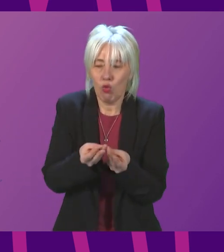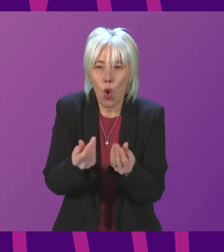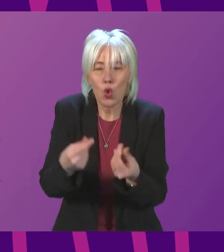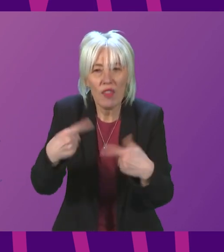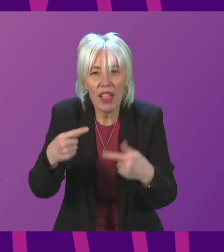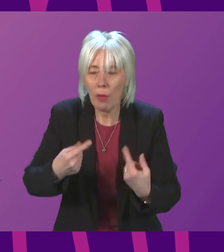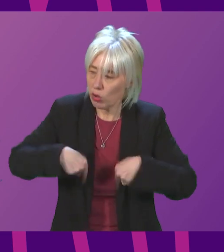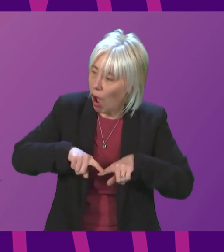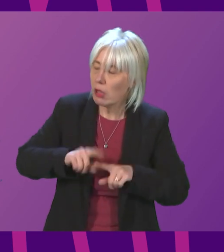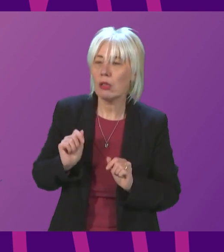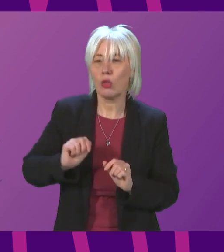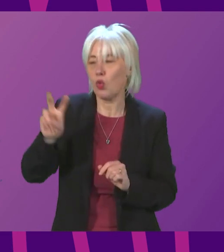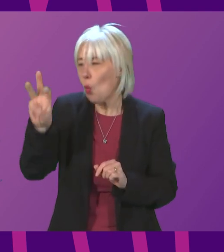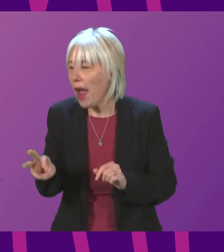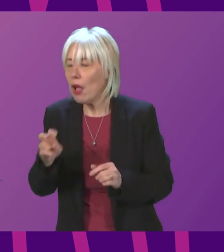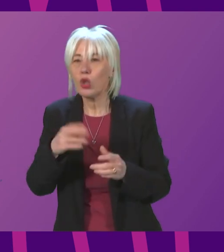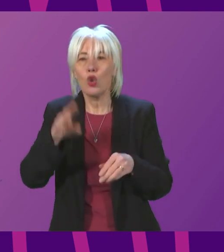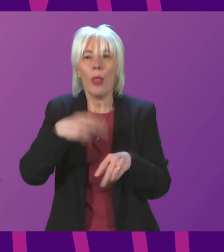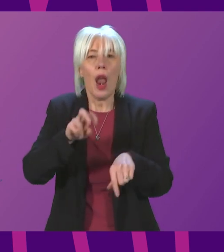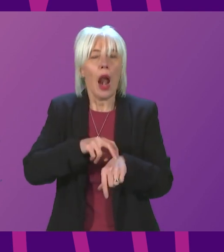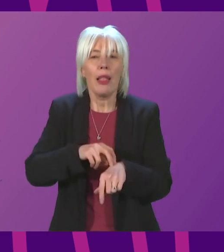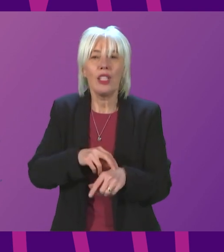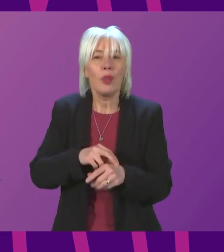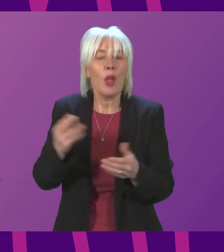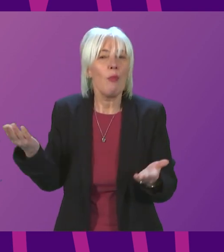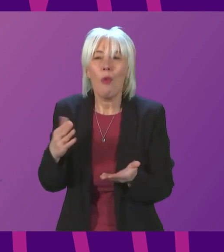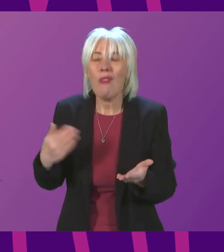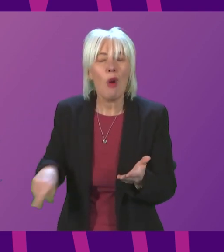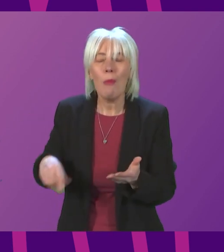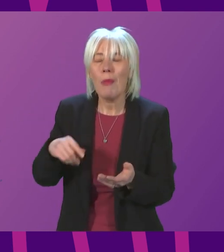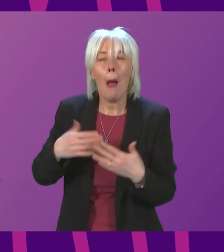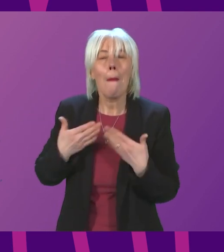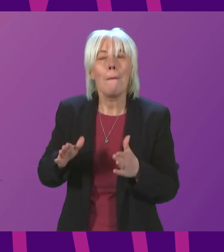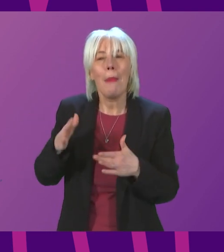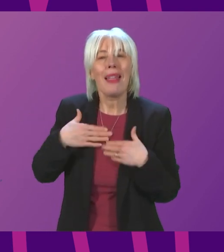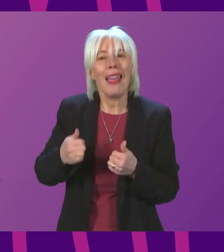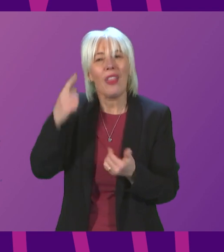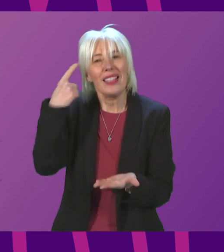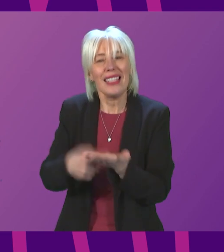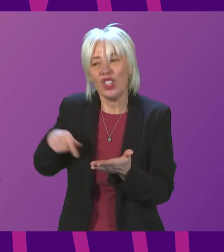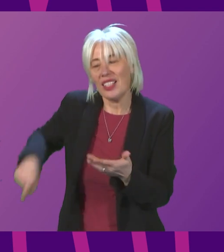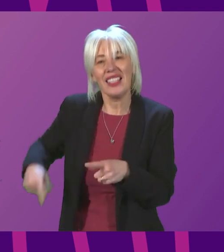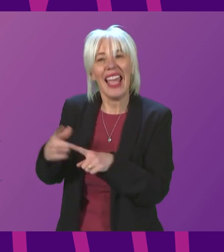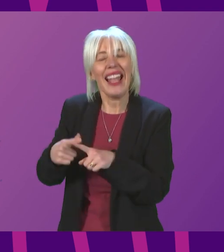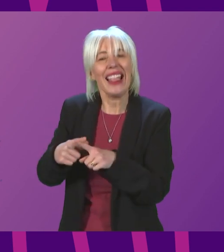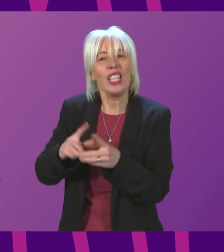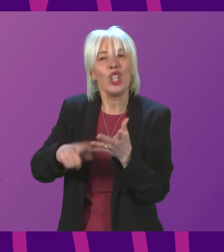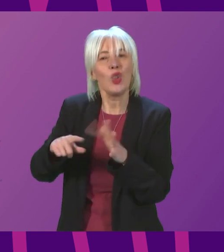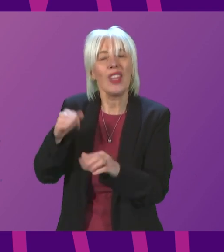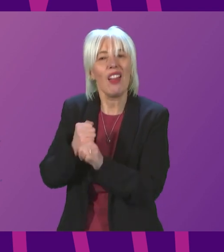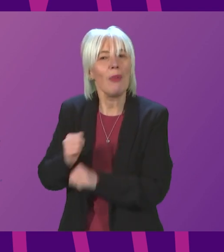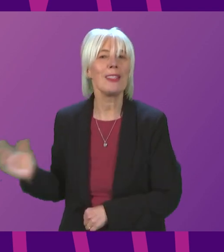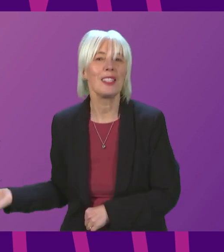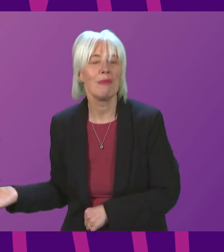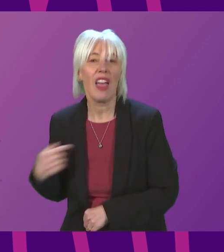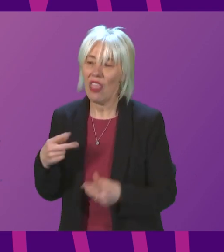Scotland, to Wales, and to Northern Ireland flow only from public health decisions that are taken for England by the UK Government. Now, that's a system